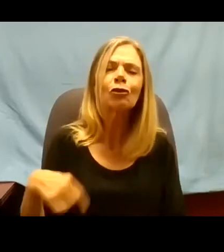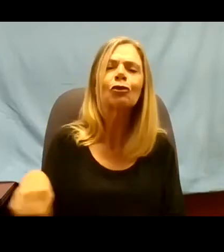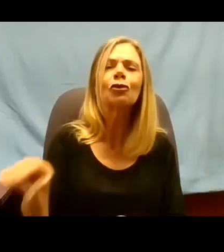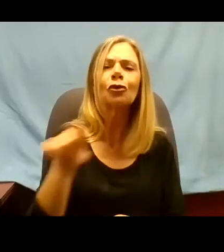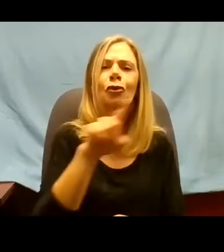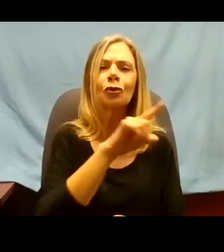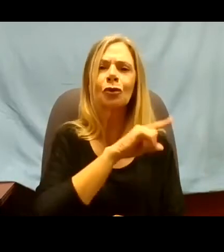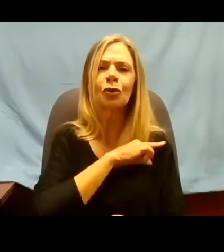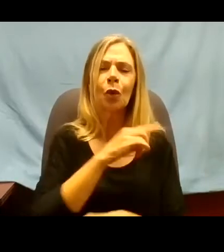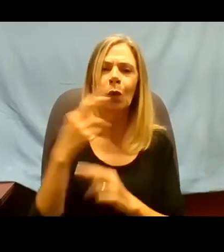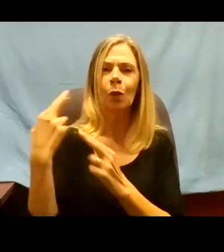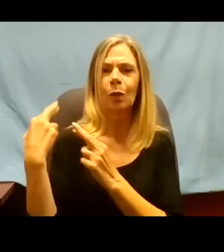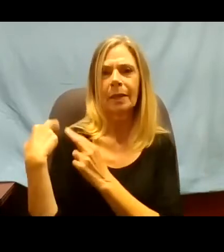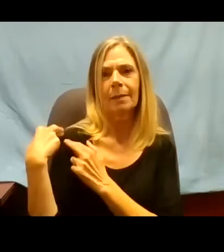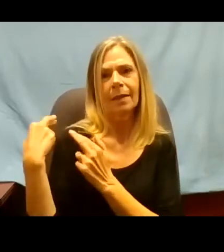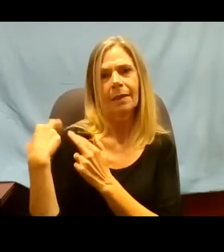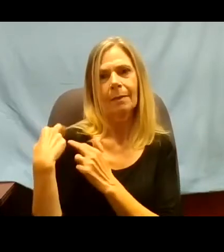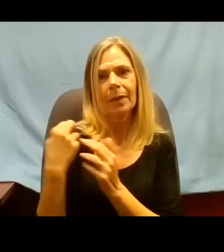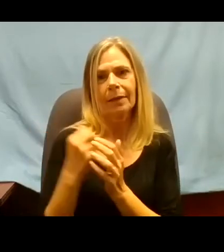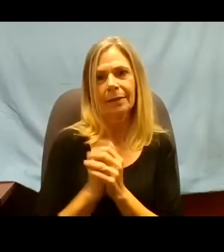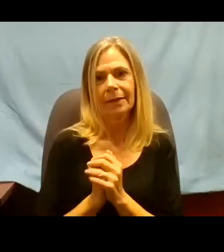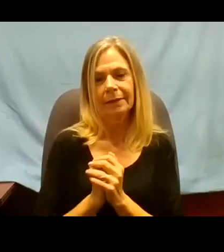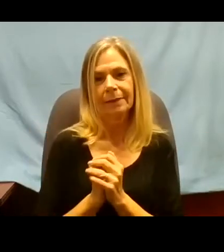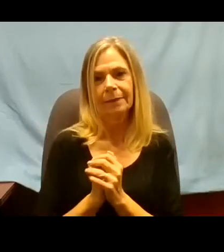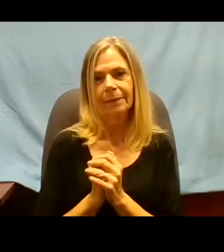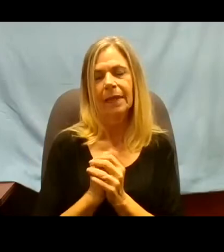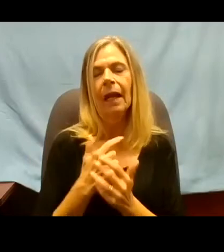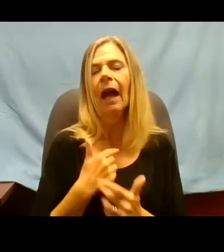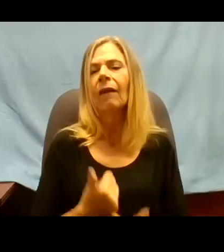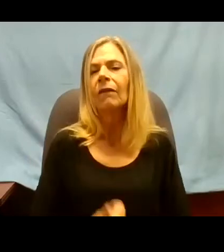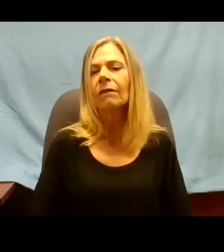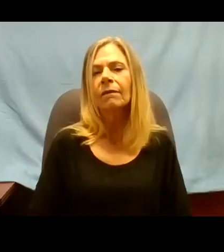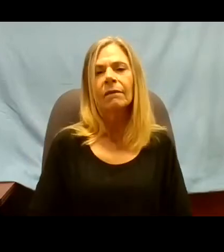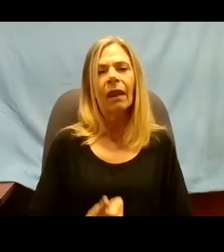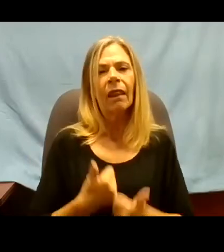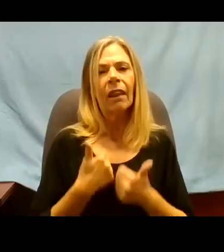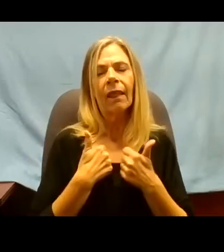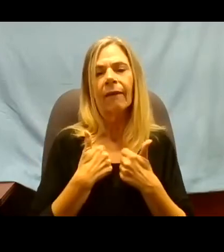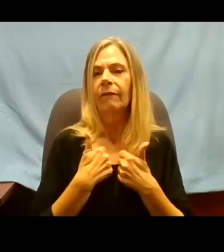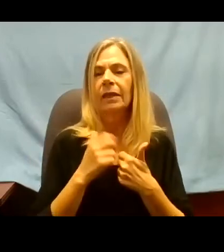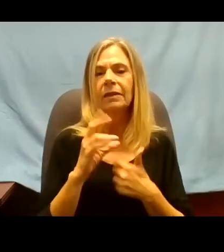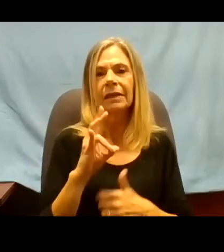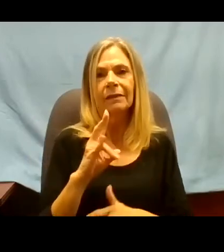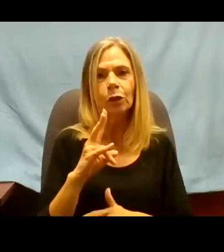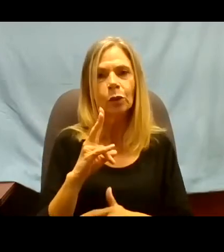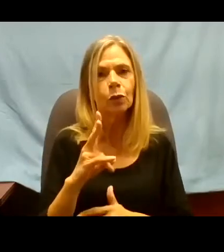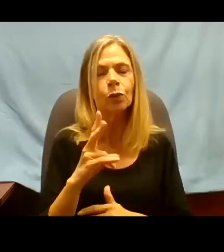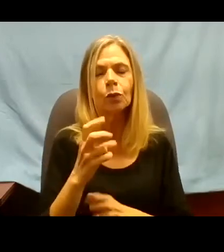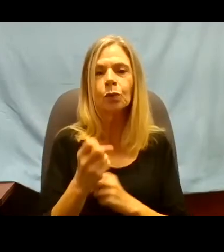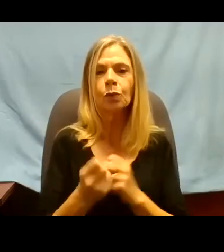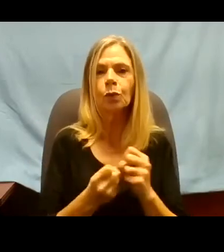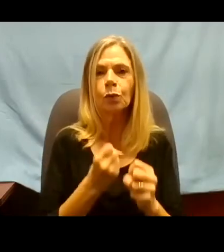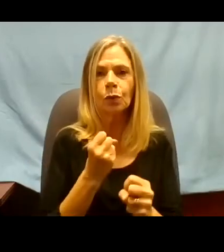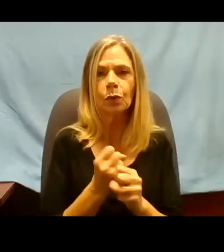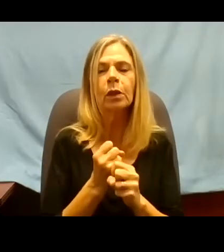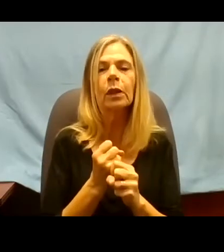and I've not regretted a single moment of it.